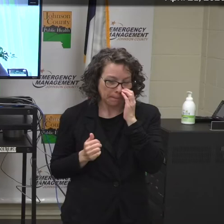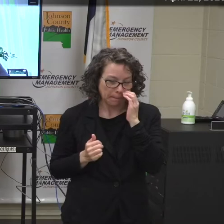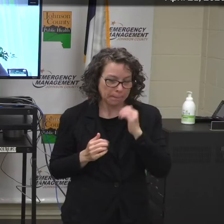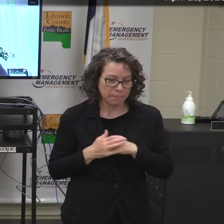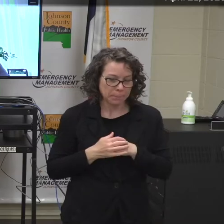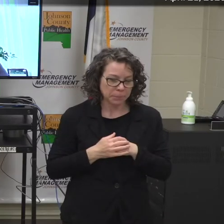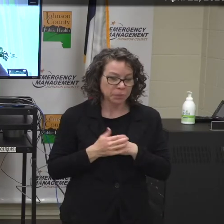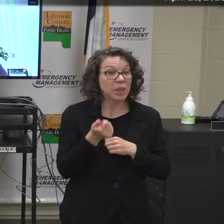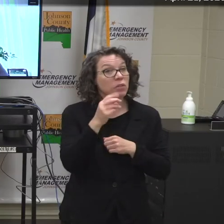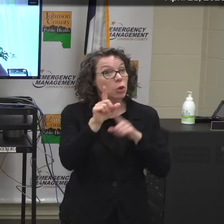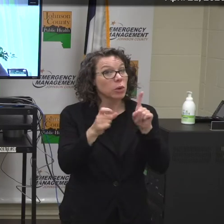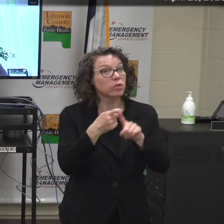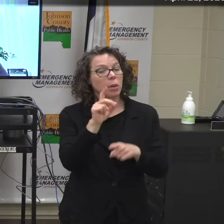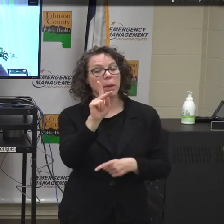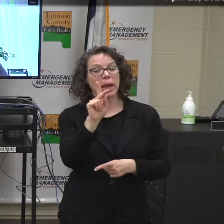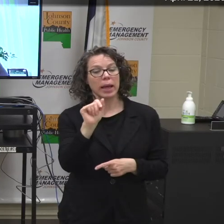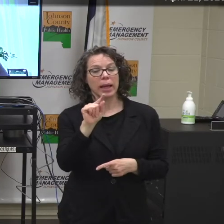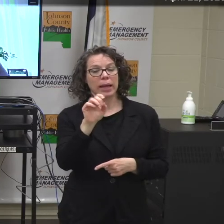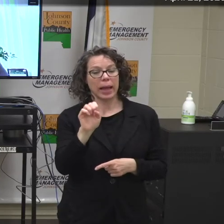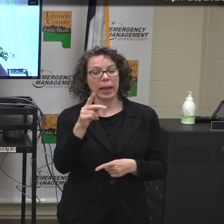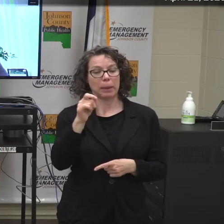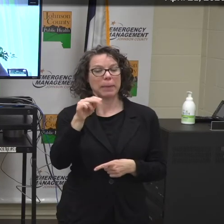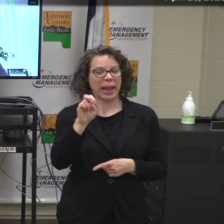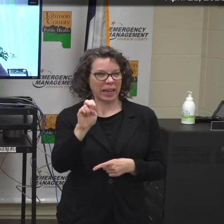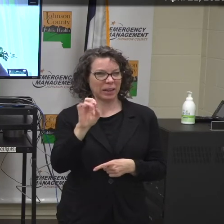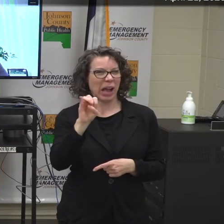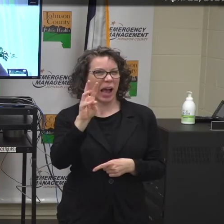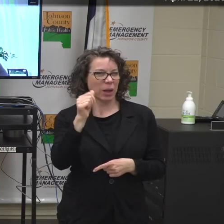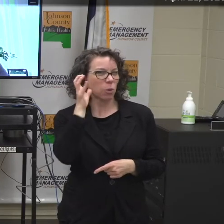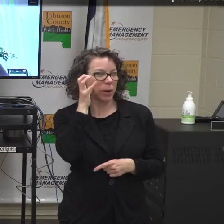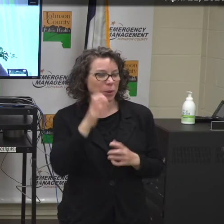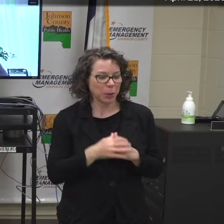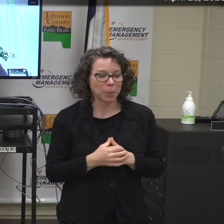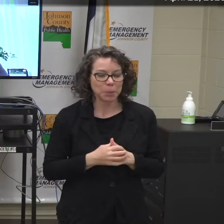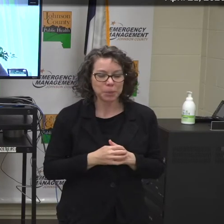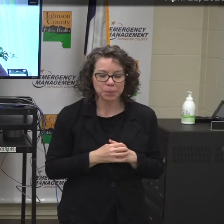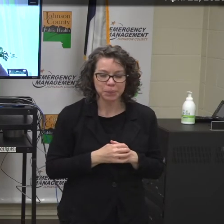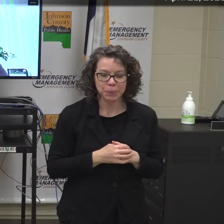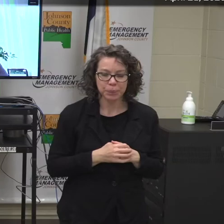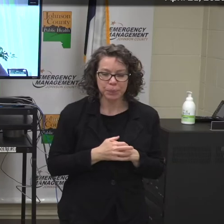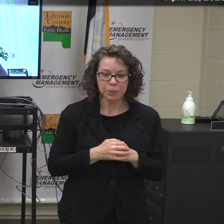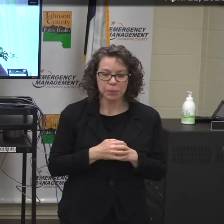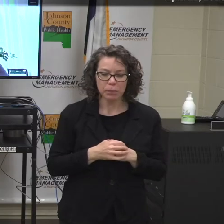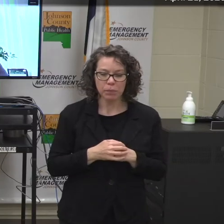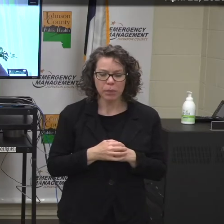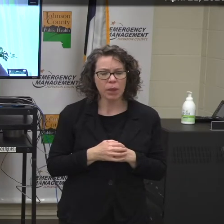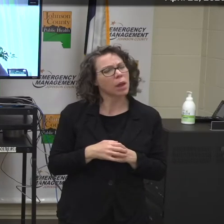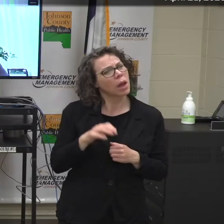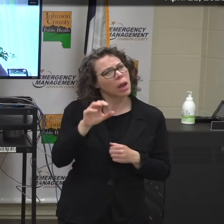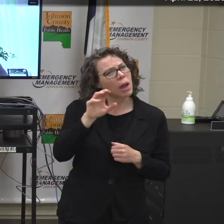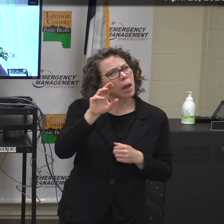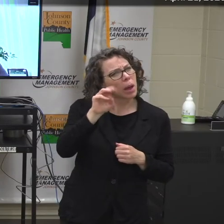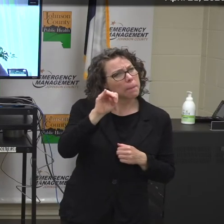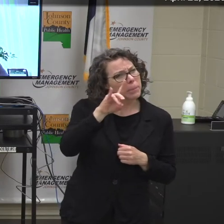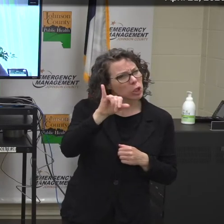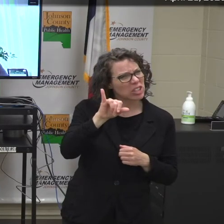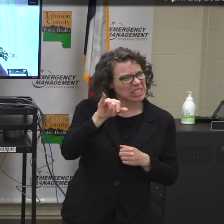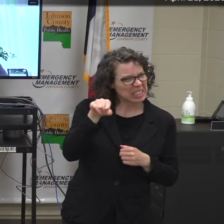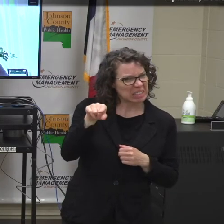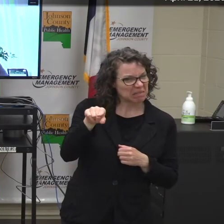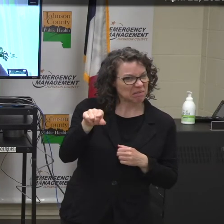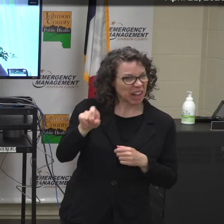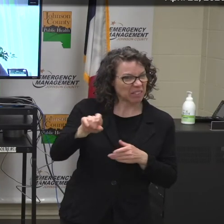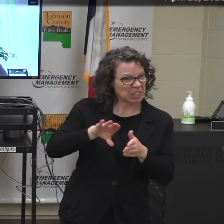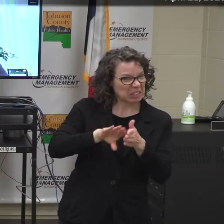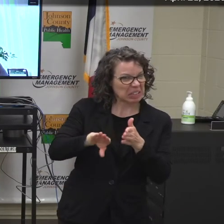We have a few questions from Kate Payne with Iowa Public Radio. Has Mercy had to furlough workers or reduce pay as